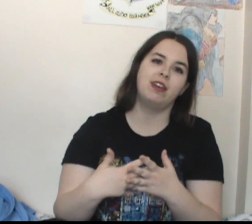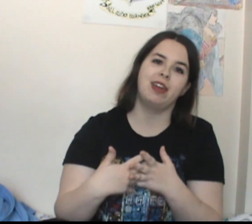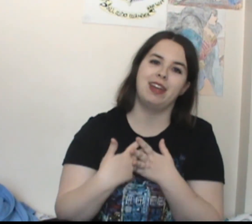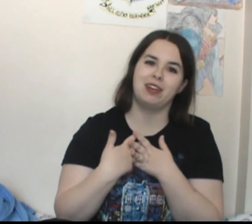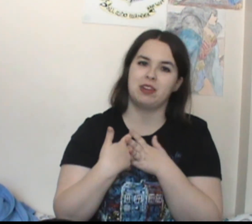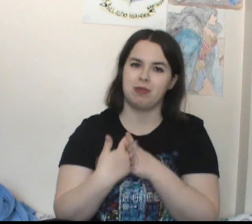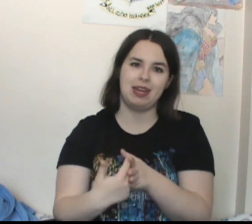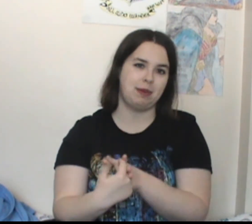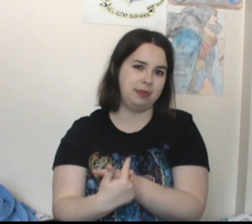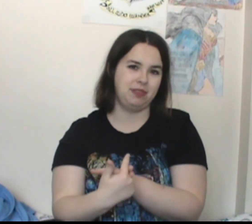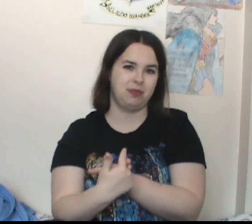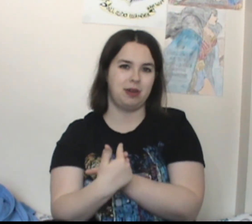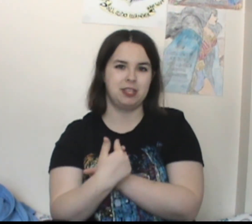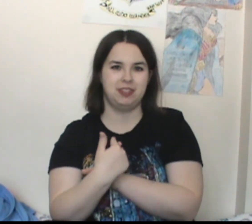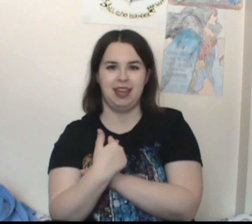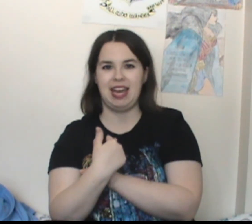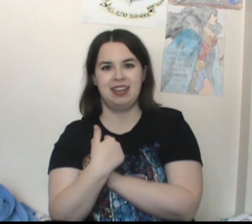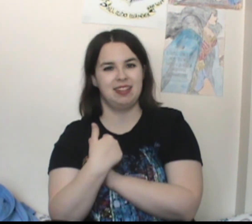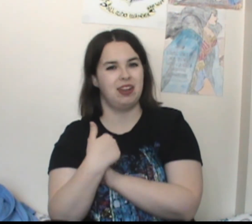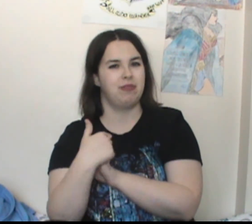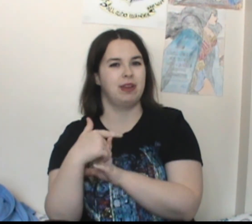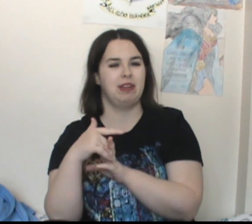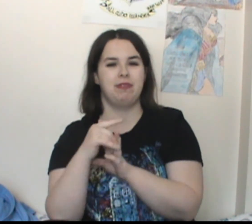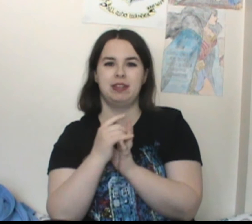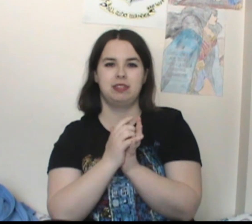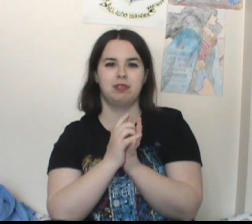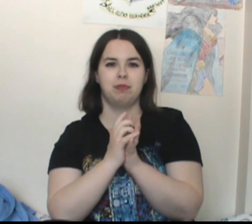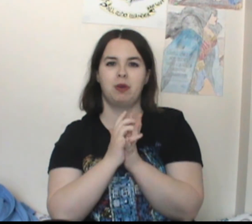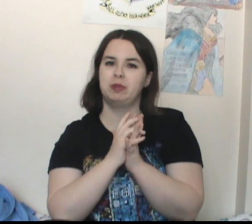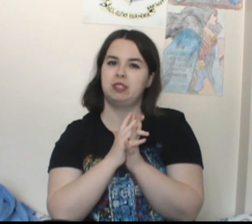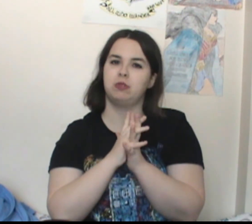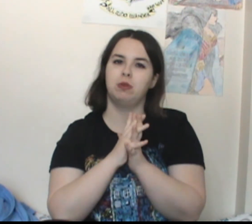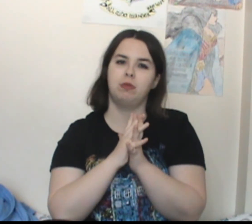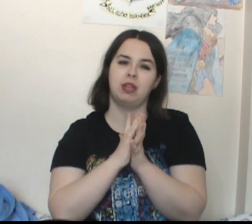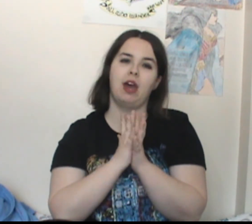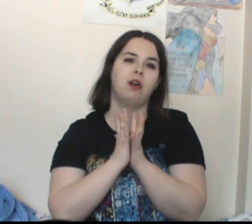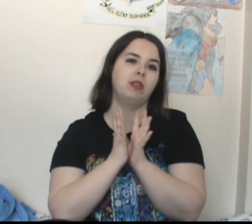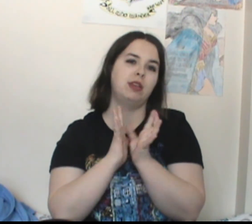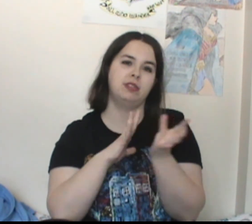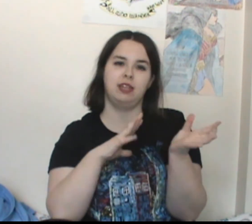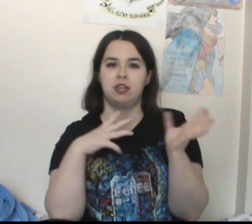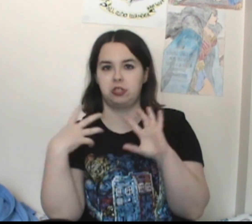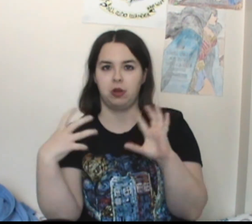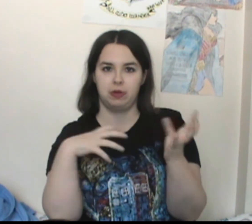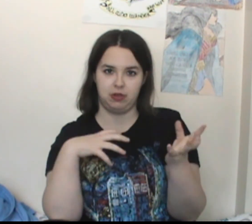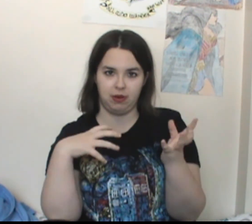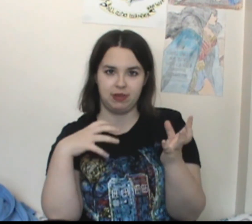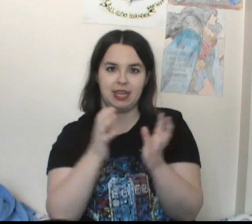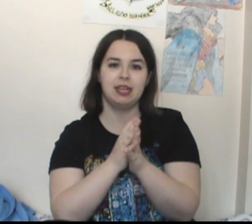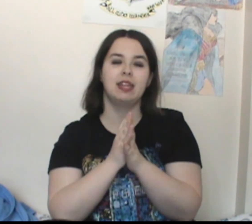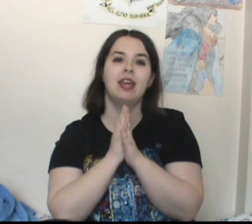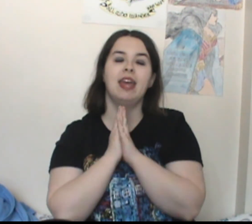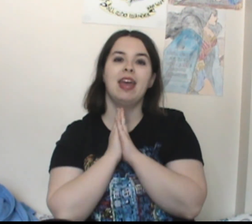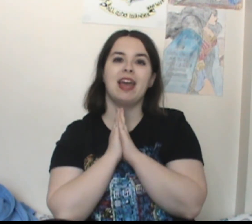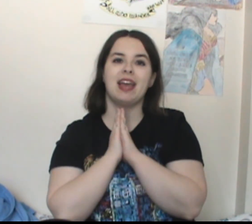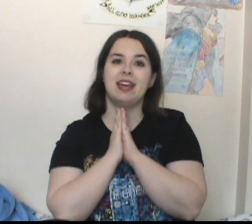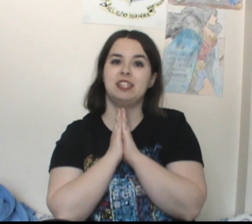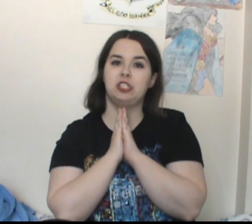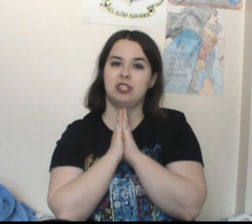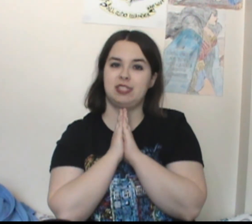and great episode to watch and it had a lot of very fun sort of moments to it with how they decide to show and do everything. And just